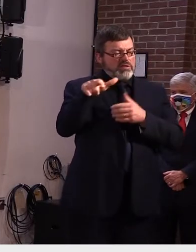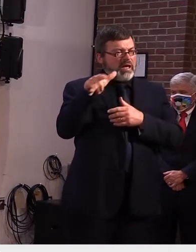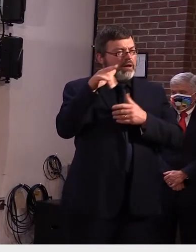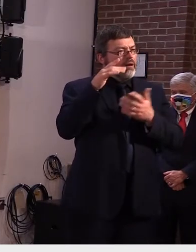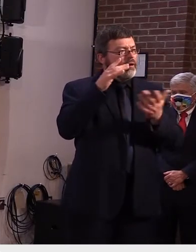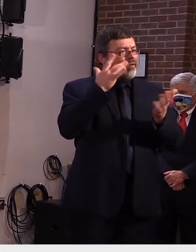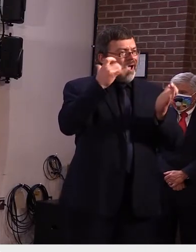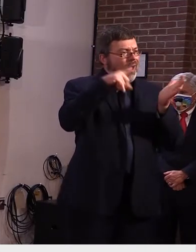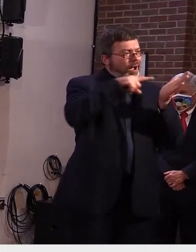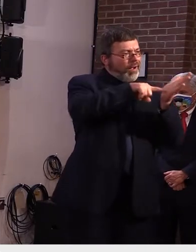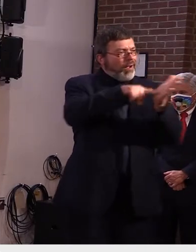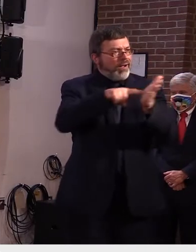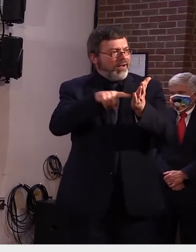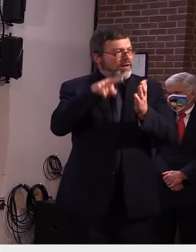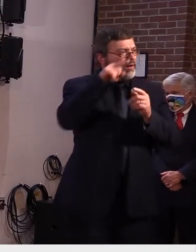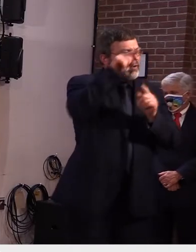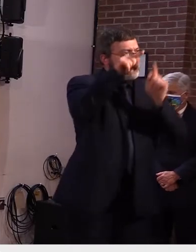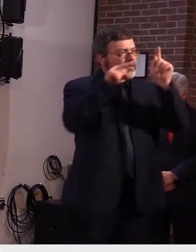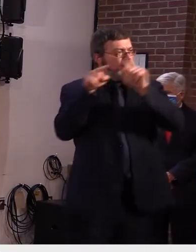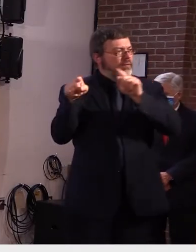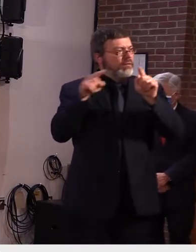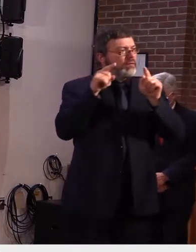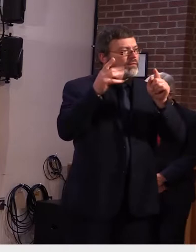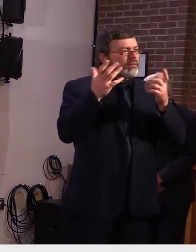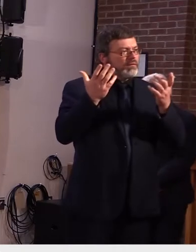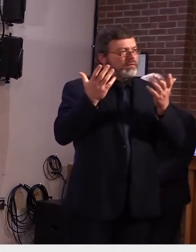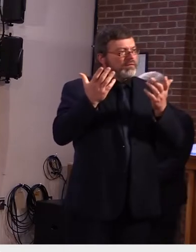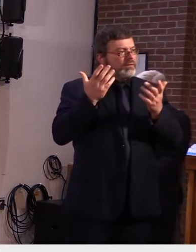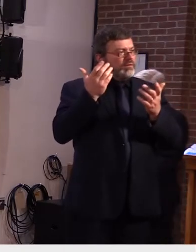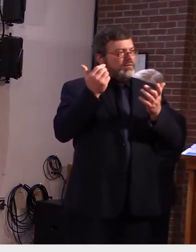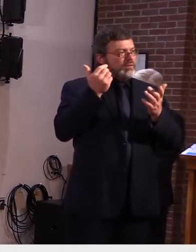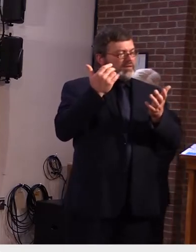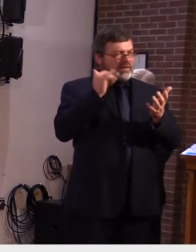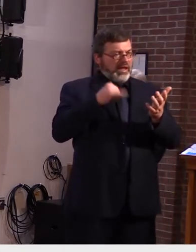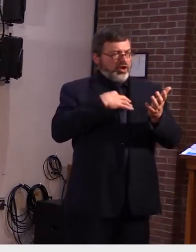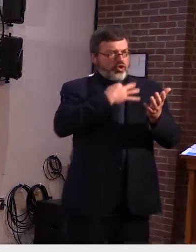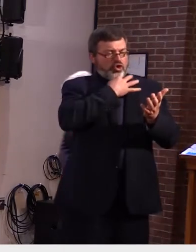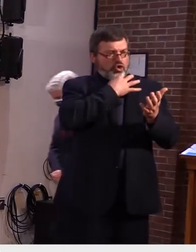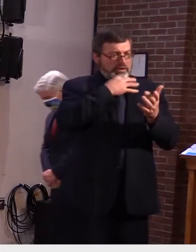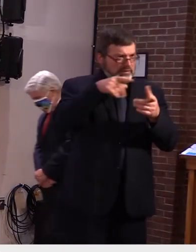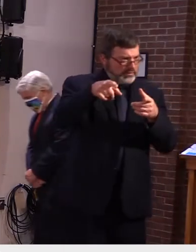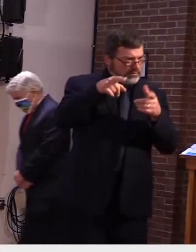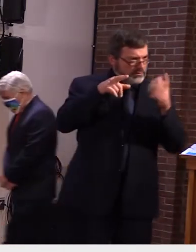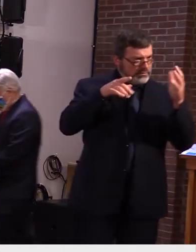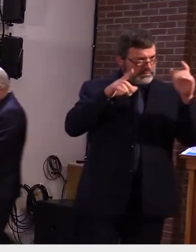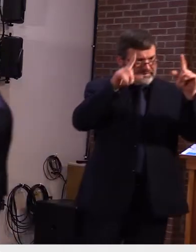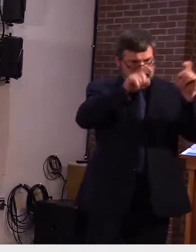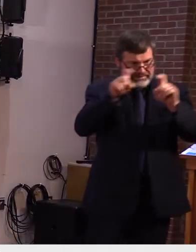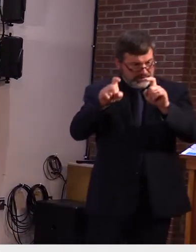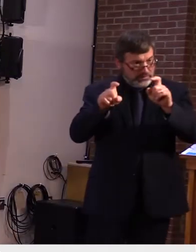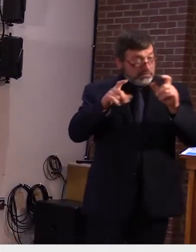positive i'll start with uh secretary smith and then go to dr kelson